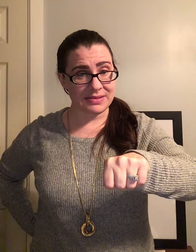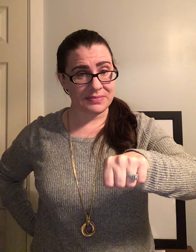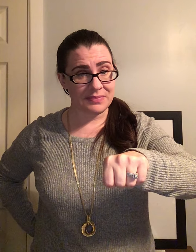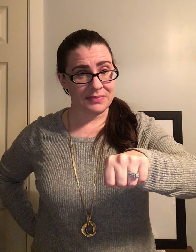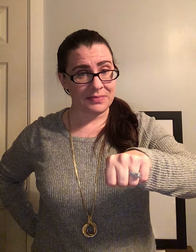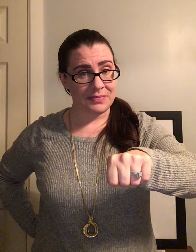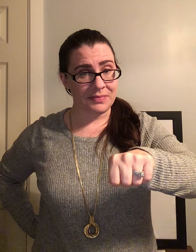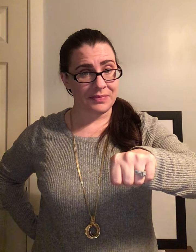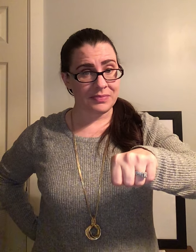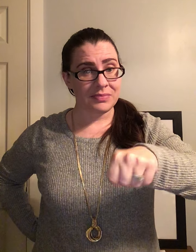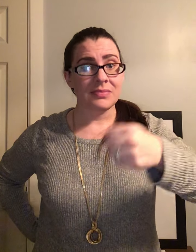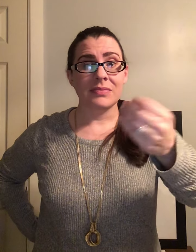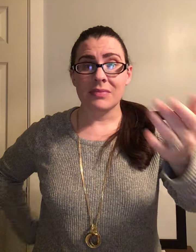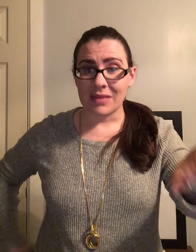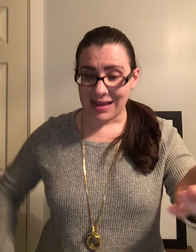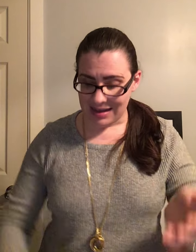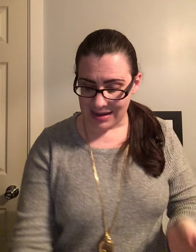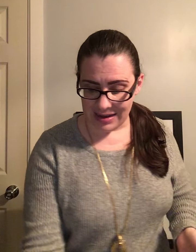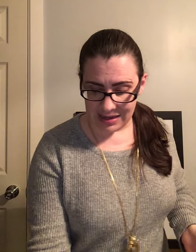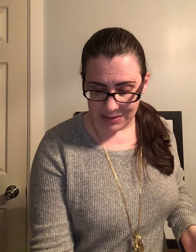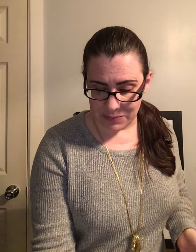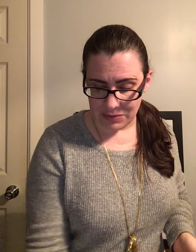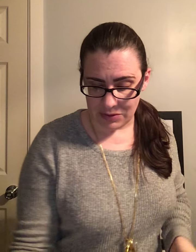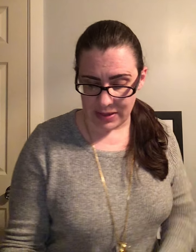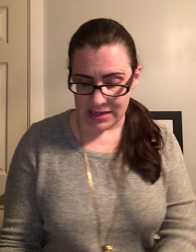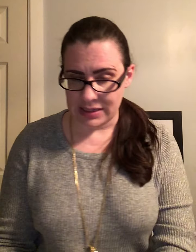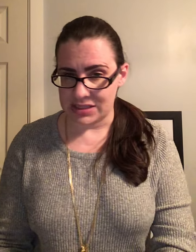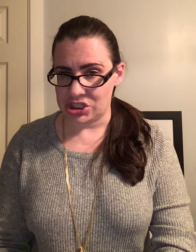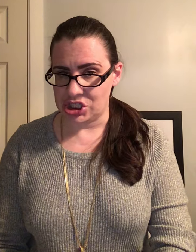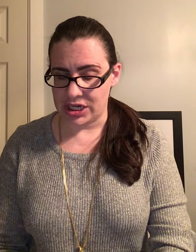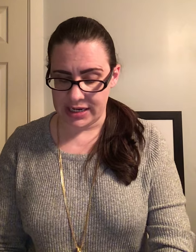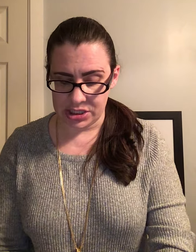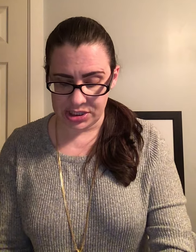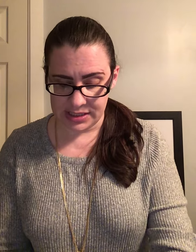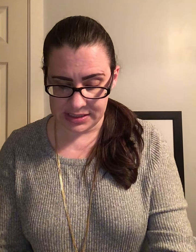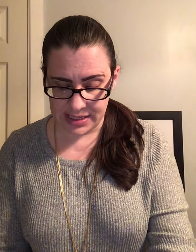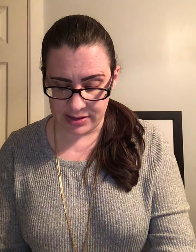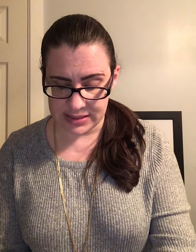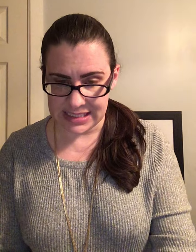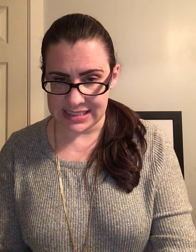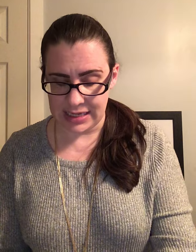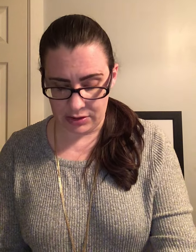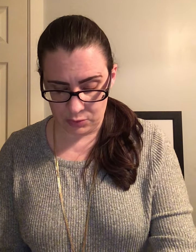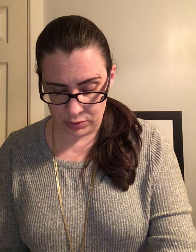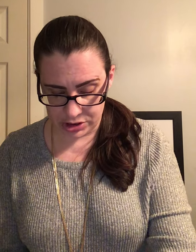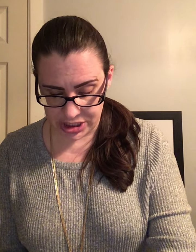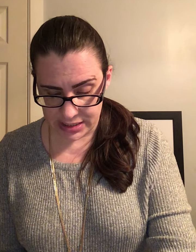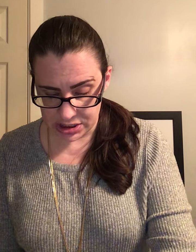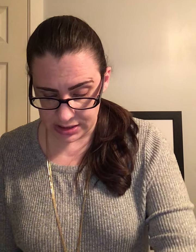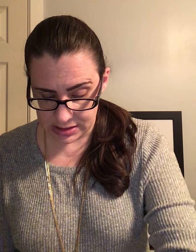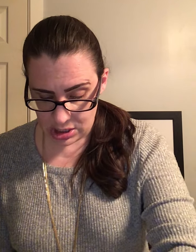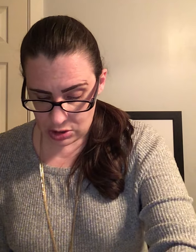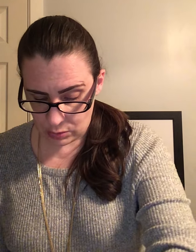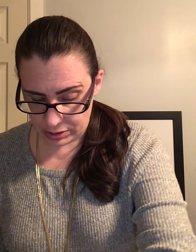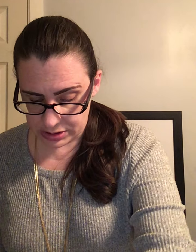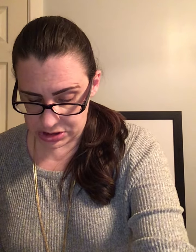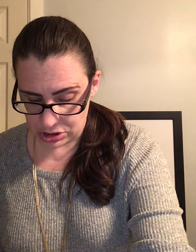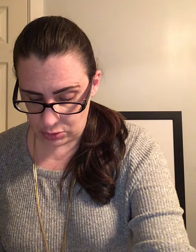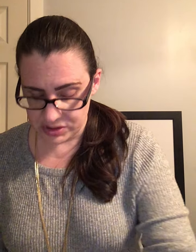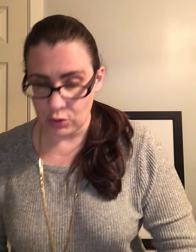oom. Okay, let's change these sounds and see how the word changes. We're going to start with the